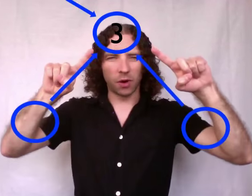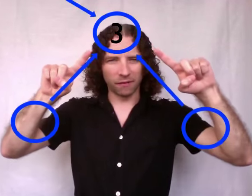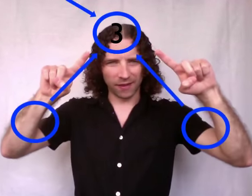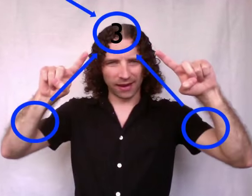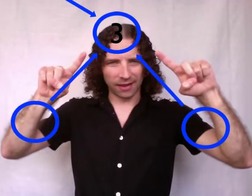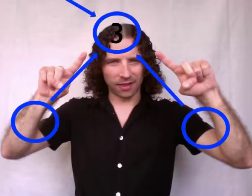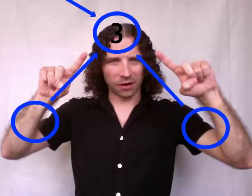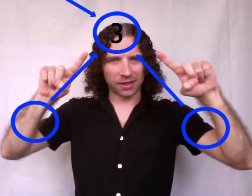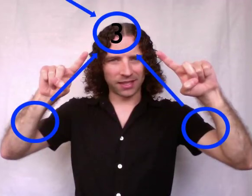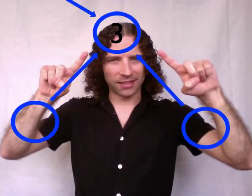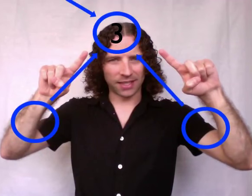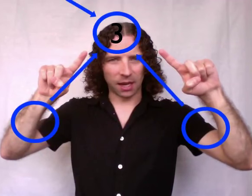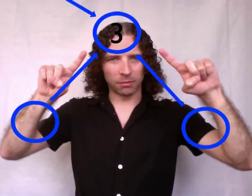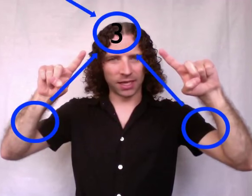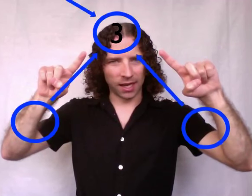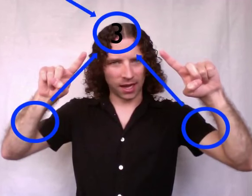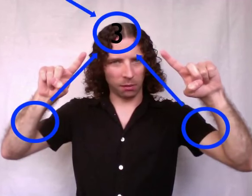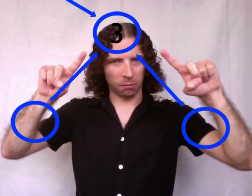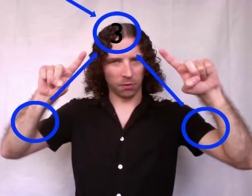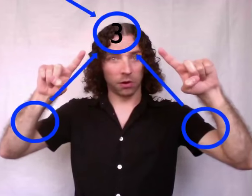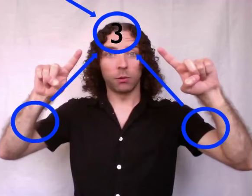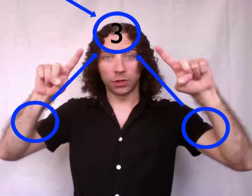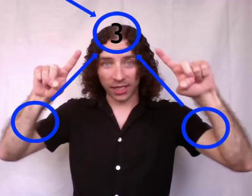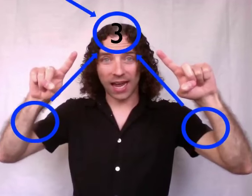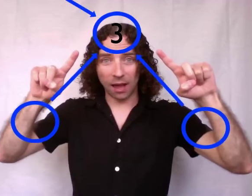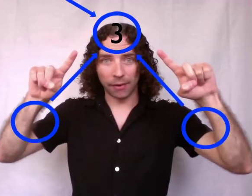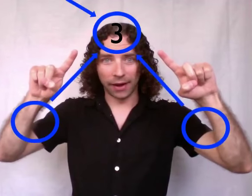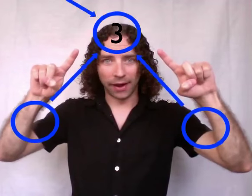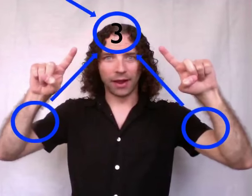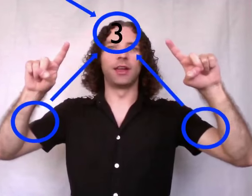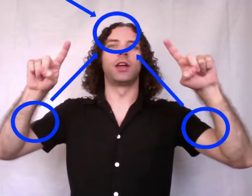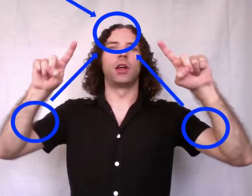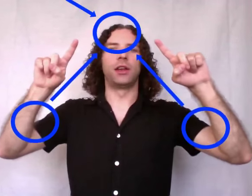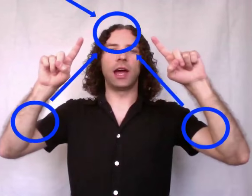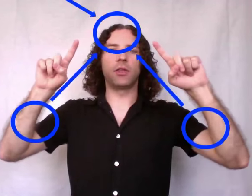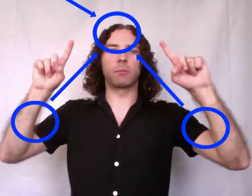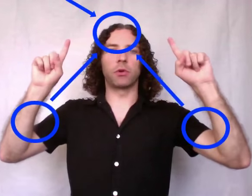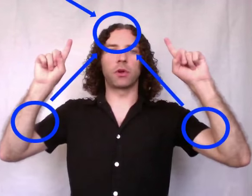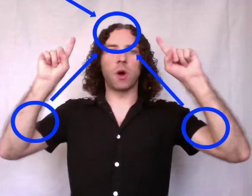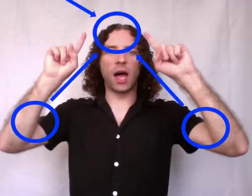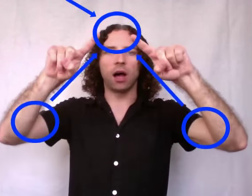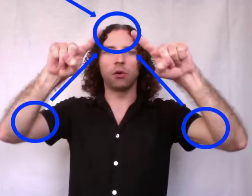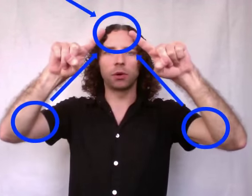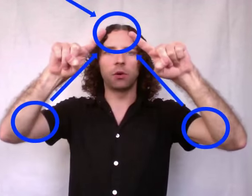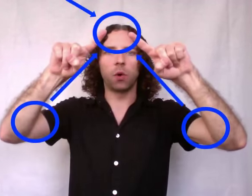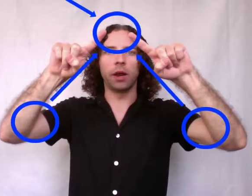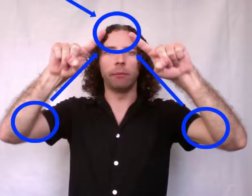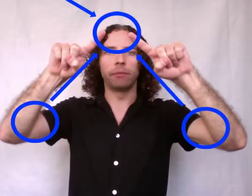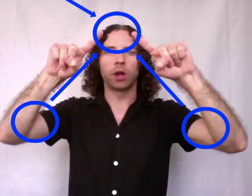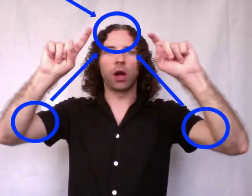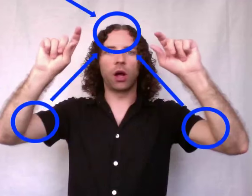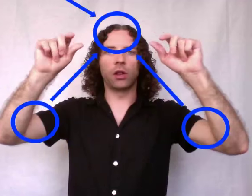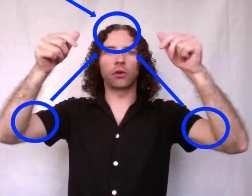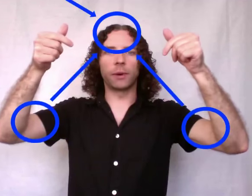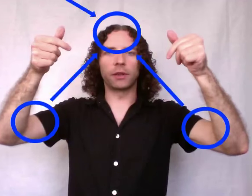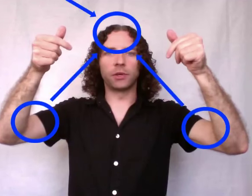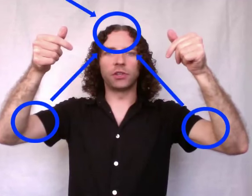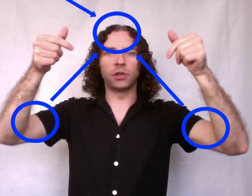what if they get there at the same time? Which can happen. Now they both go, ah, I'll read a one. I'll increment them to two.